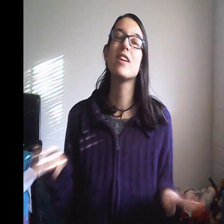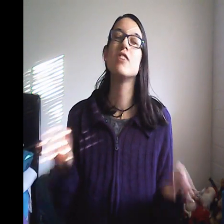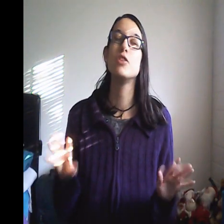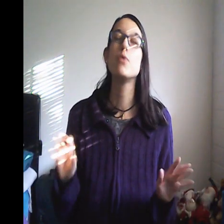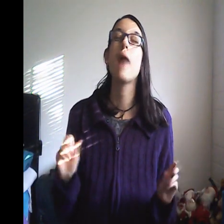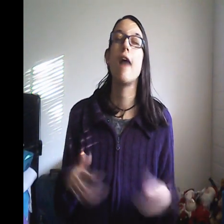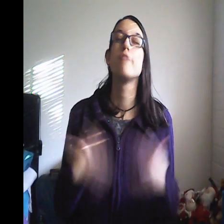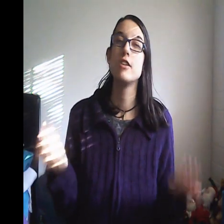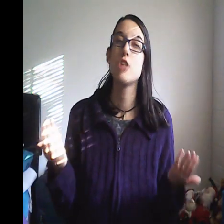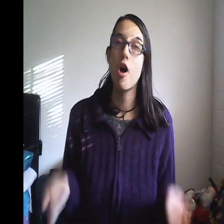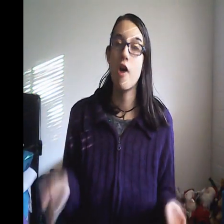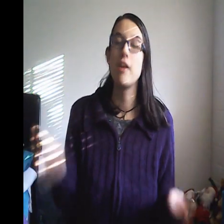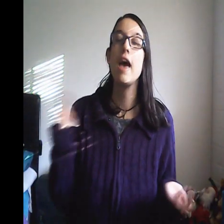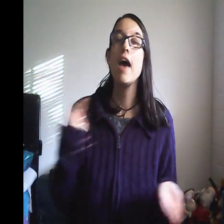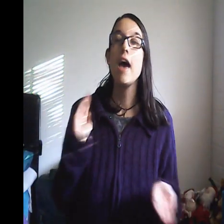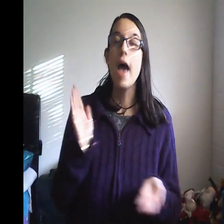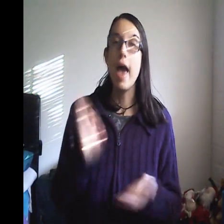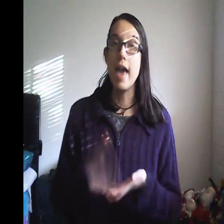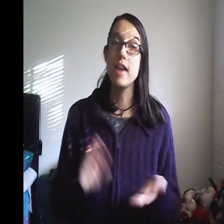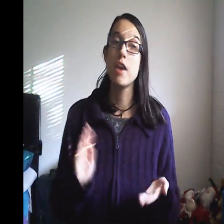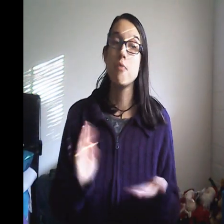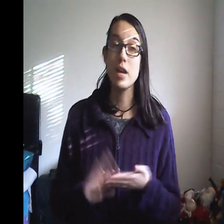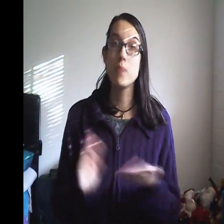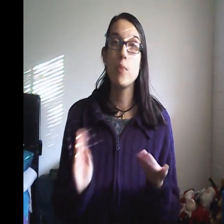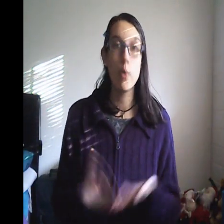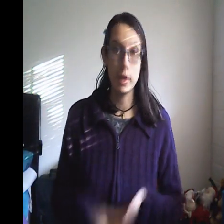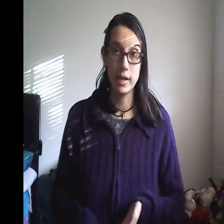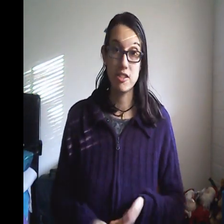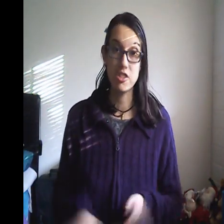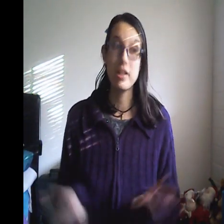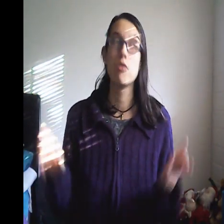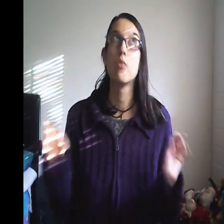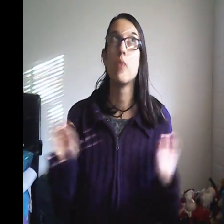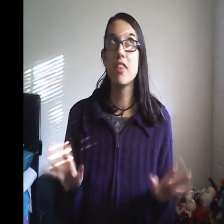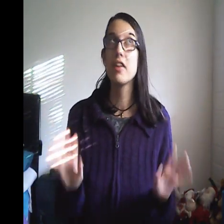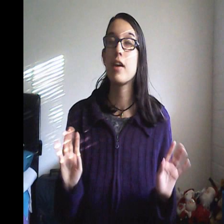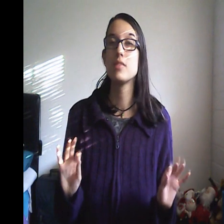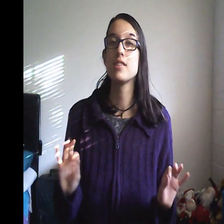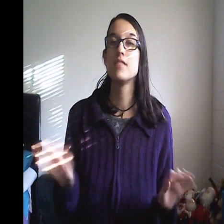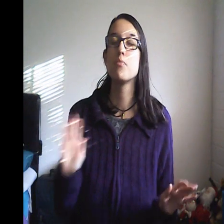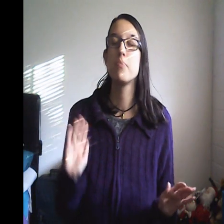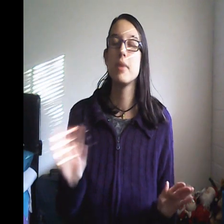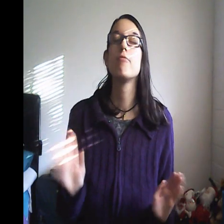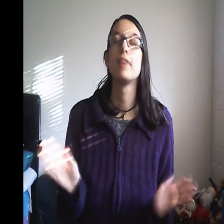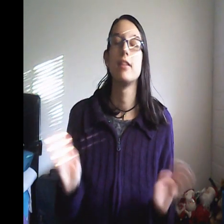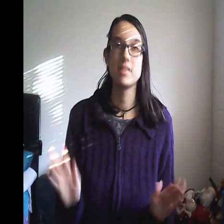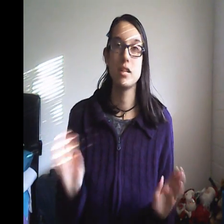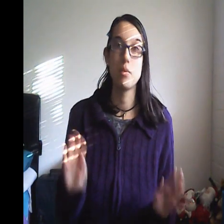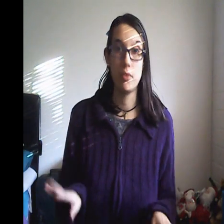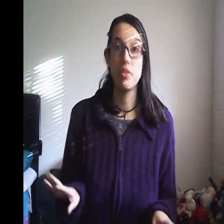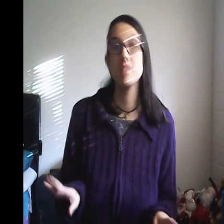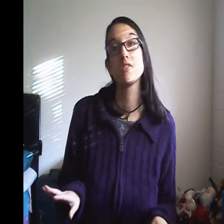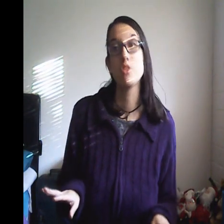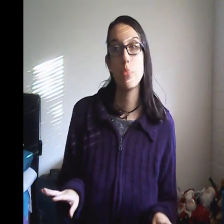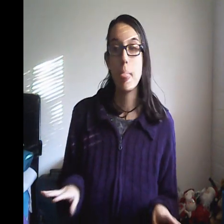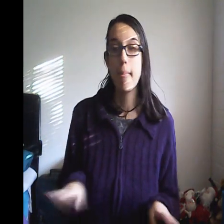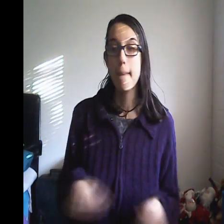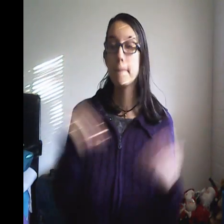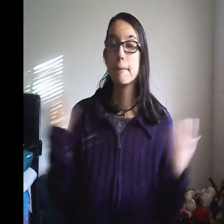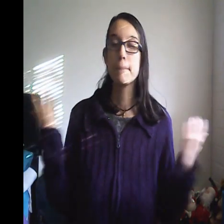have on a makeup organizer? Now, the one thing I would say is be realistic about this. You know, be